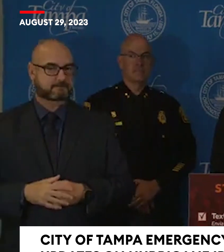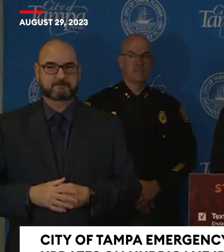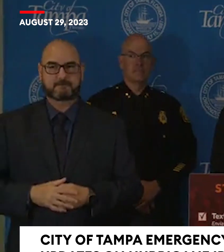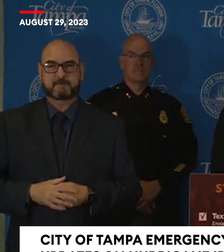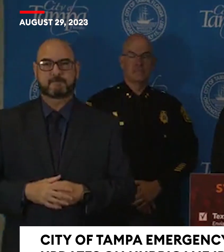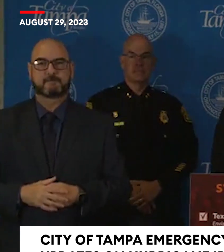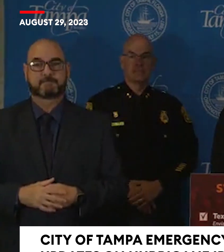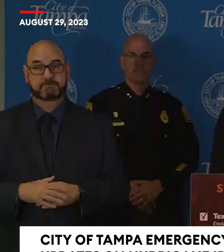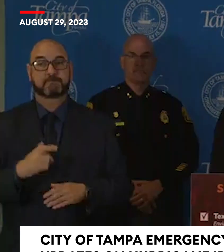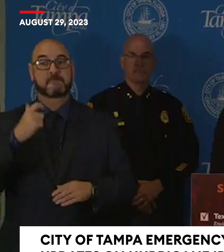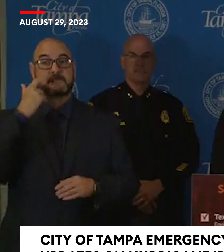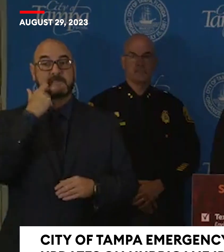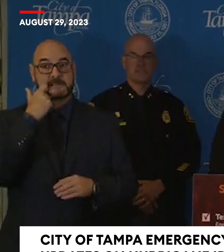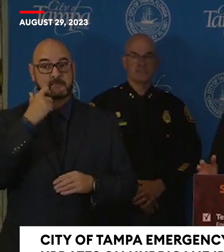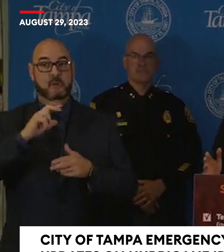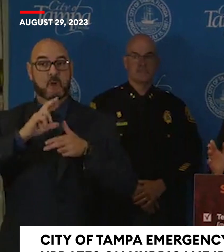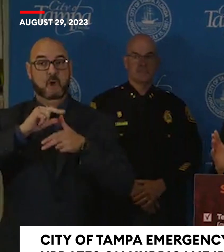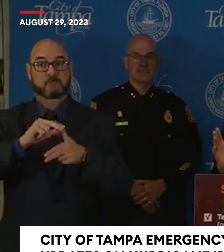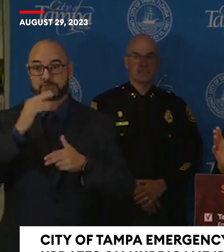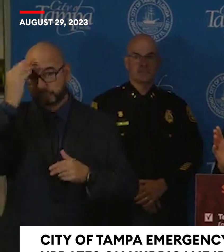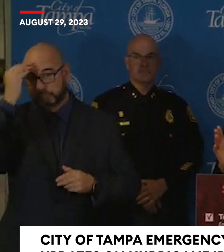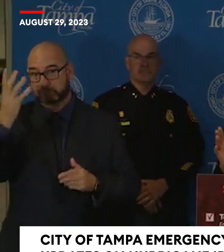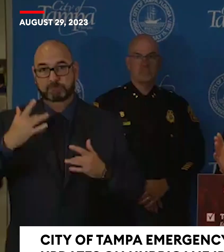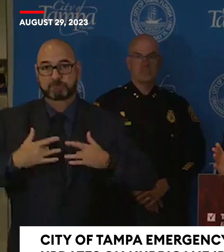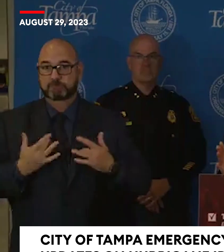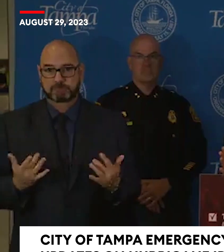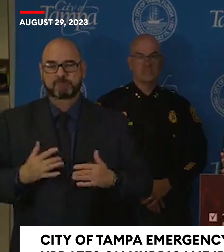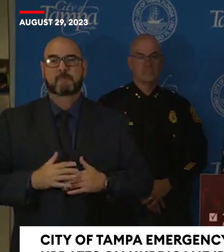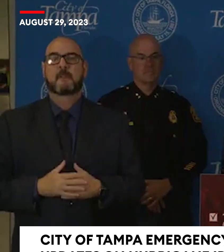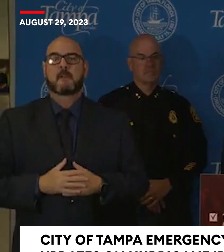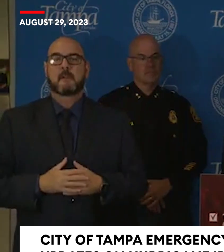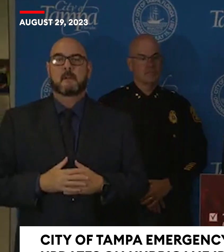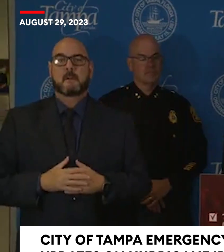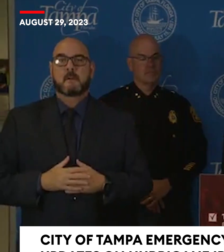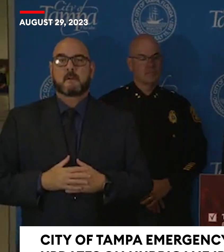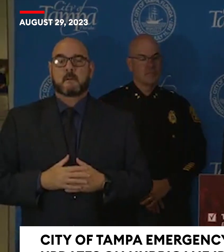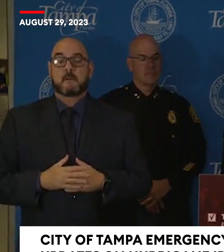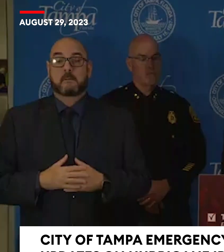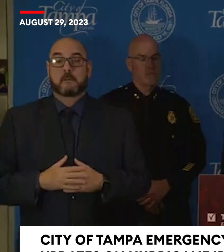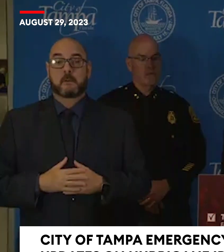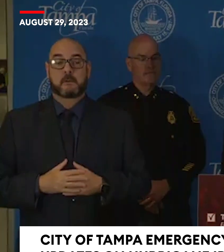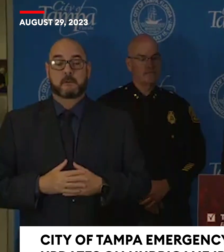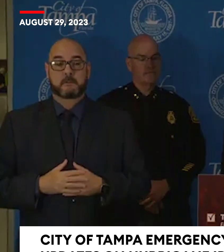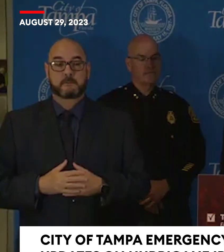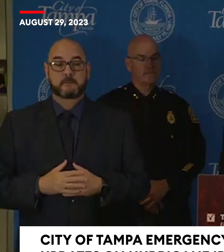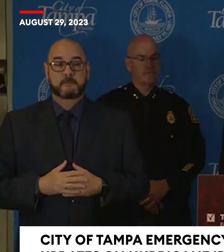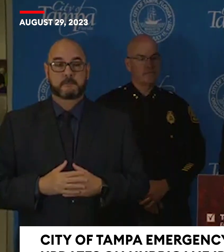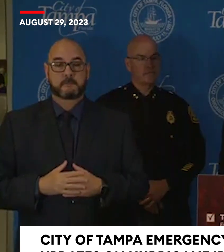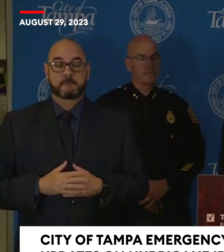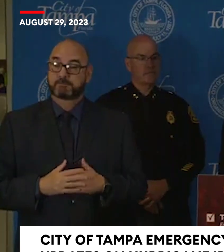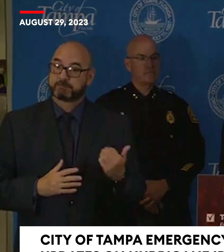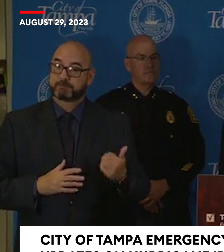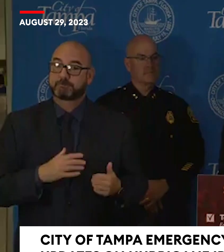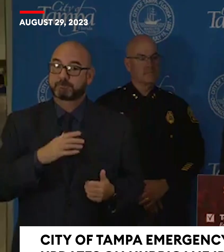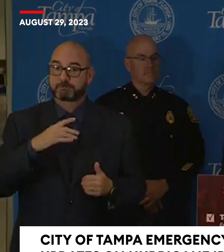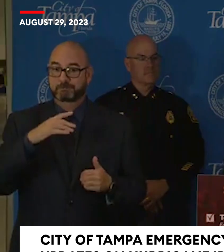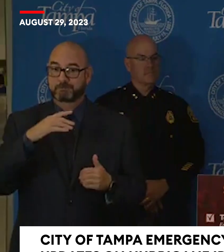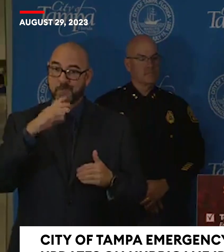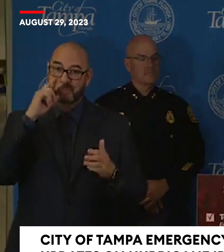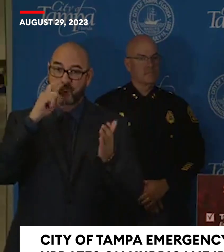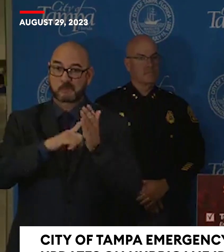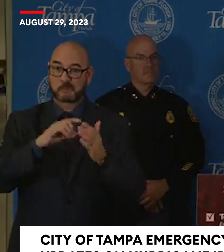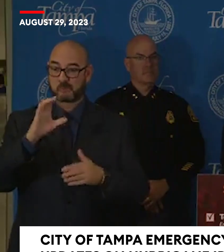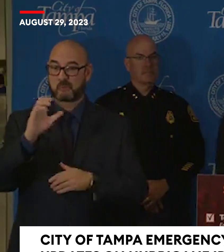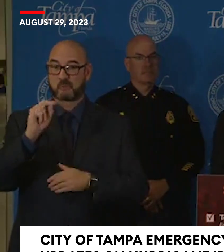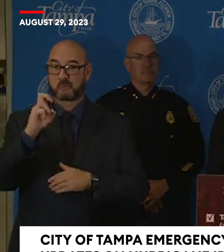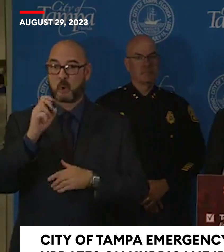Hurricane Adelia. And as many of you have seen, the cone has shifted somewhat,